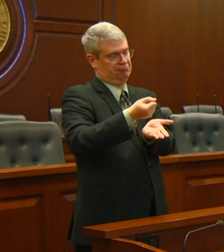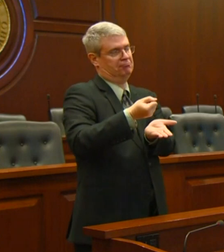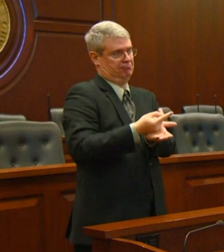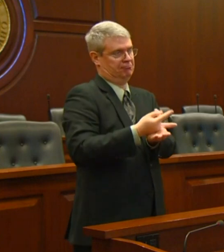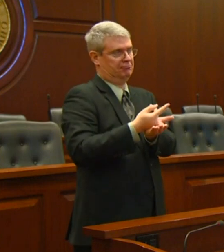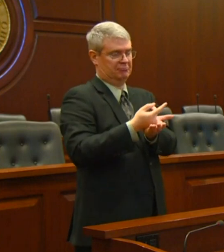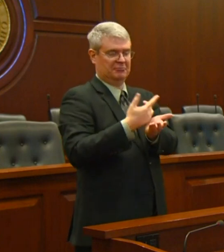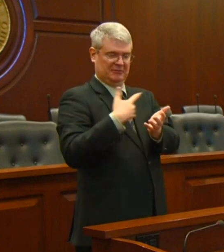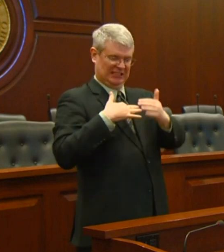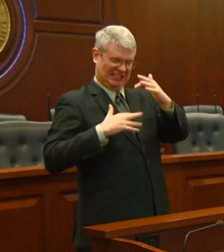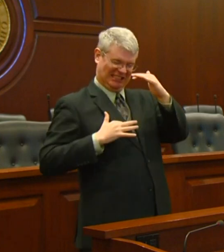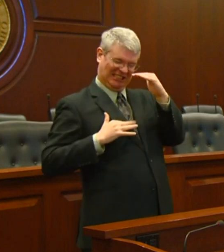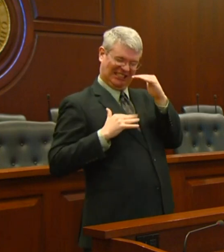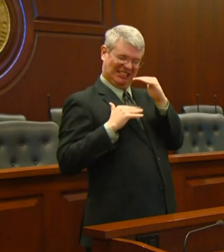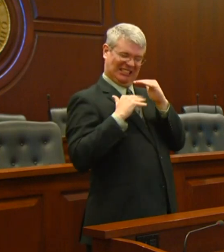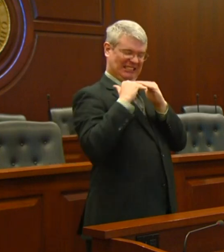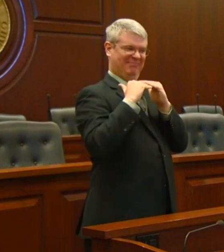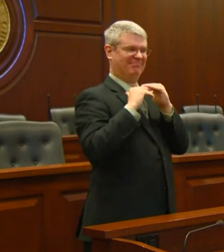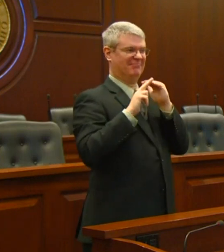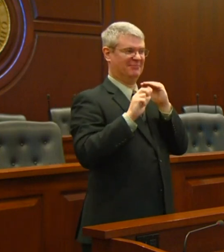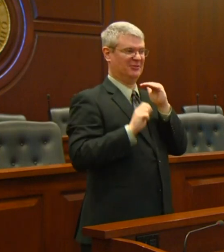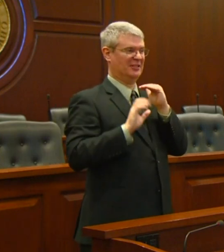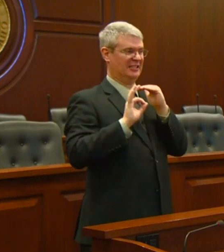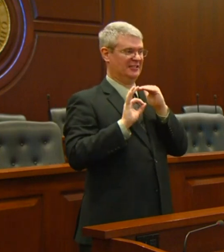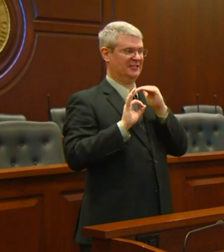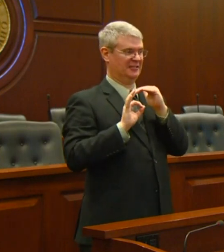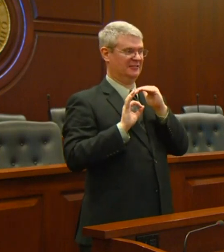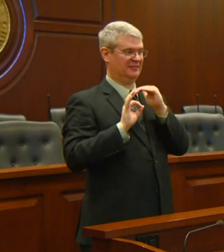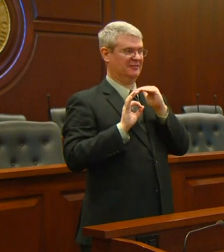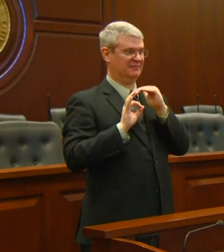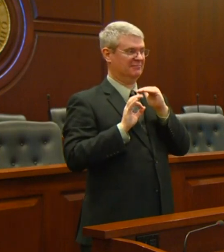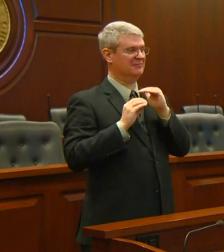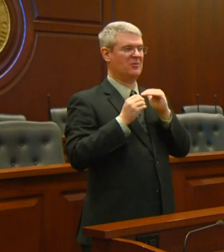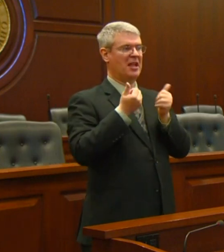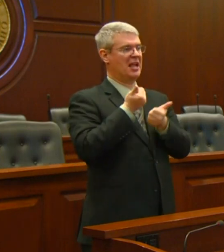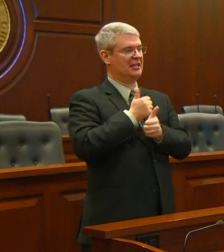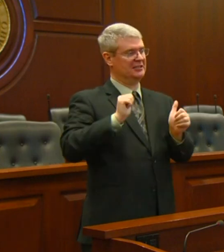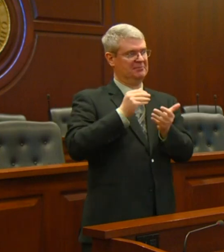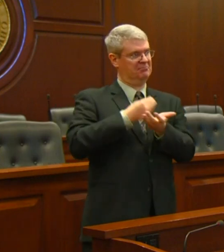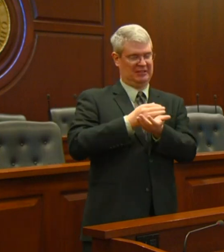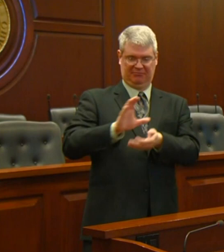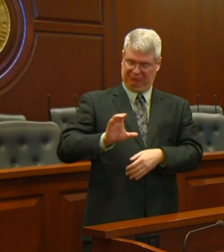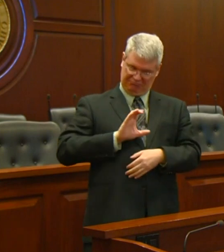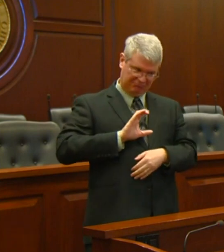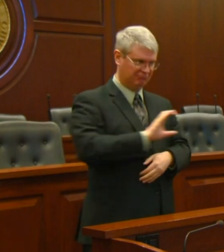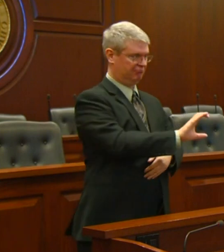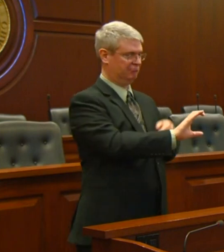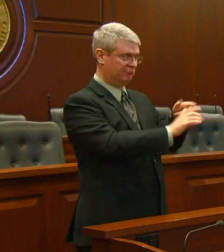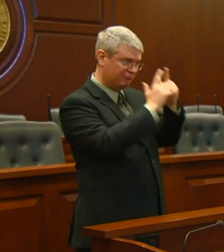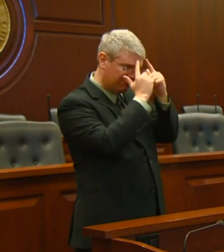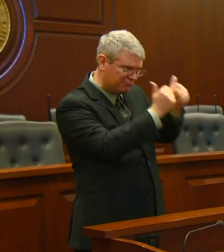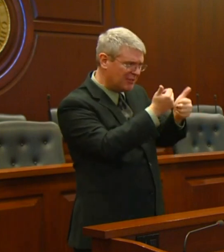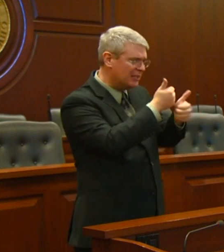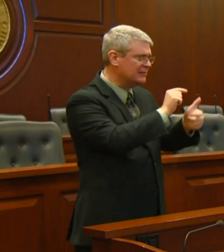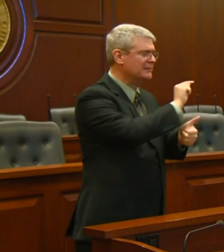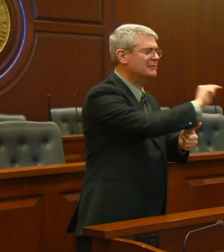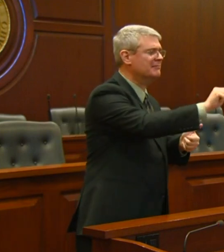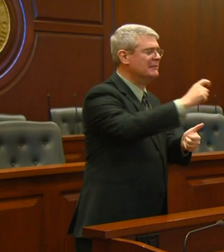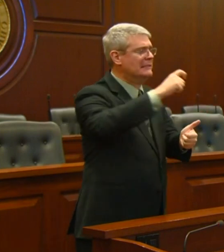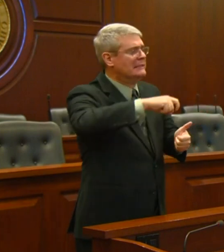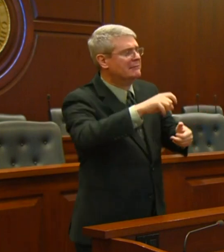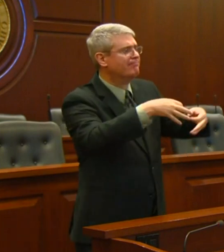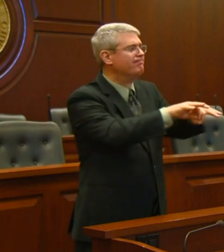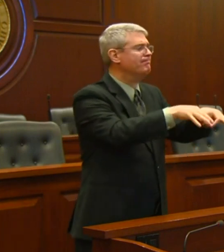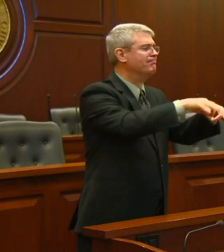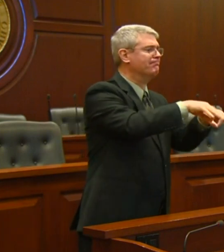needs and will keep Idaho safe. Specifically, it will allow us to purchase more personal